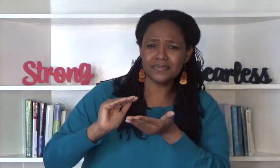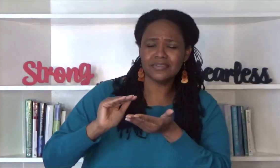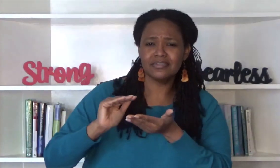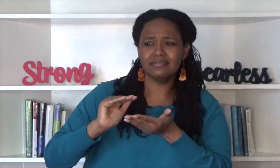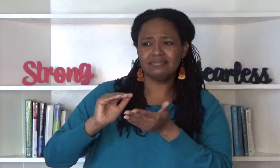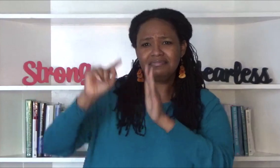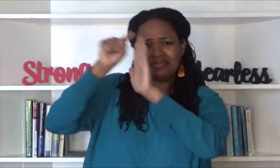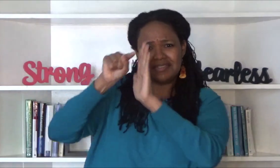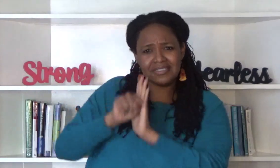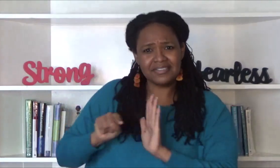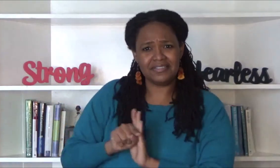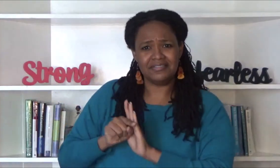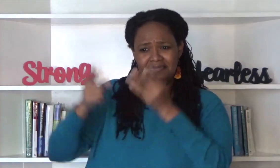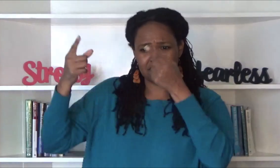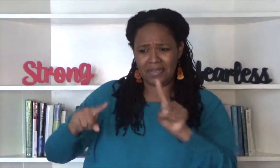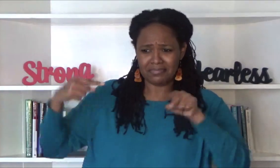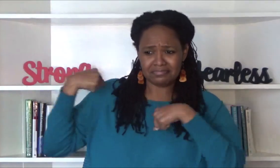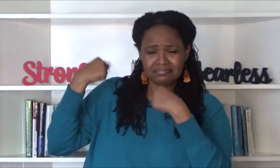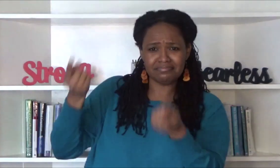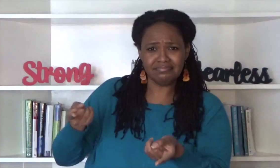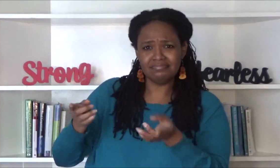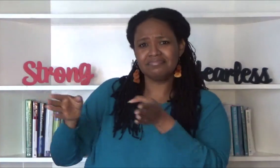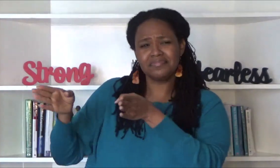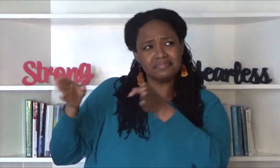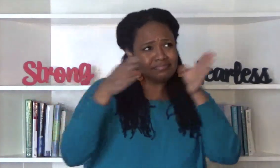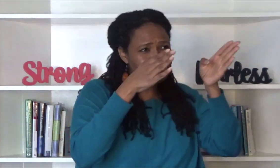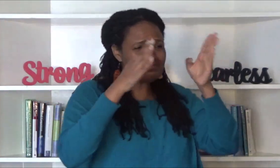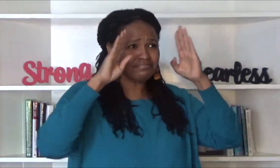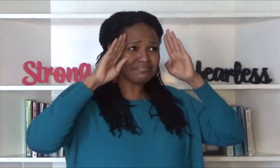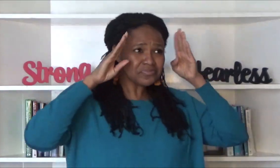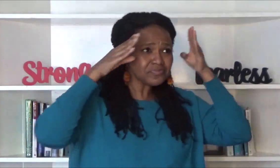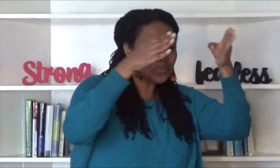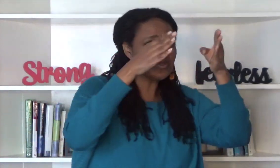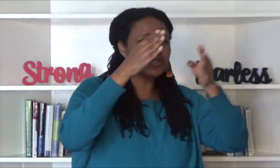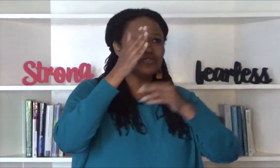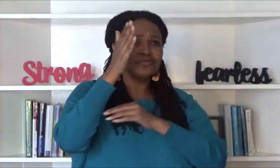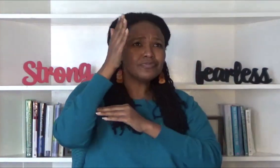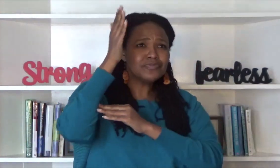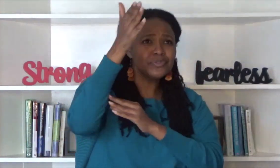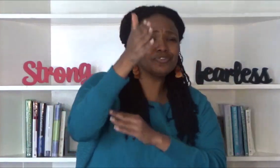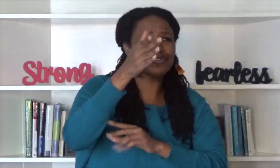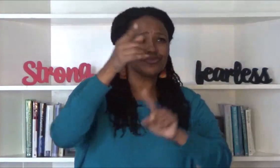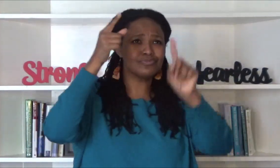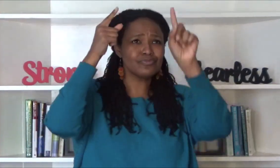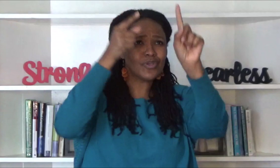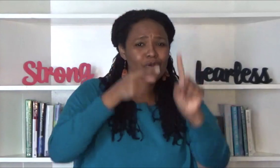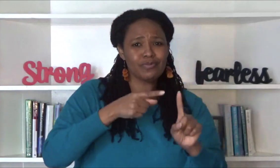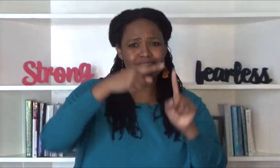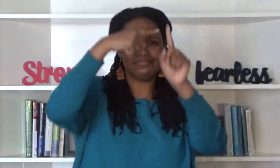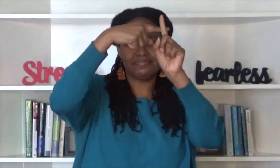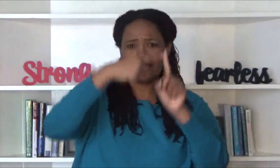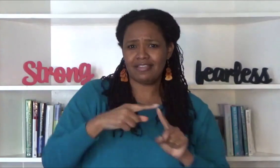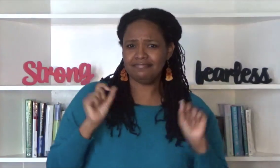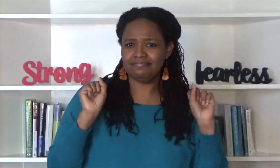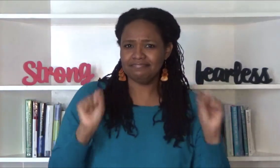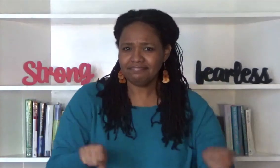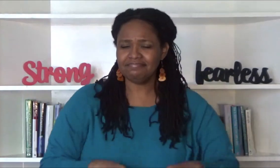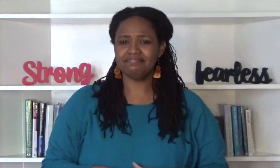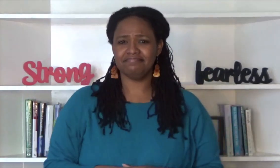having a forward focus by embracing